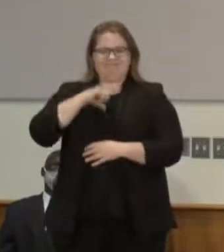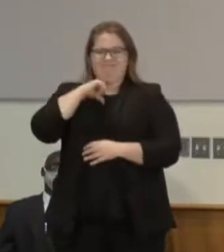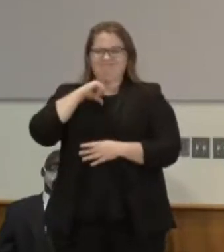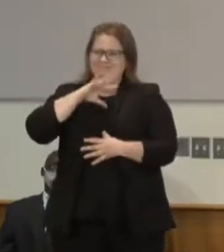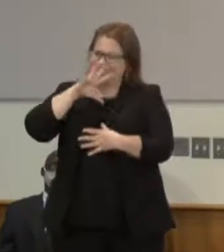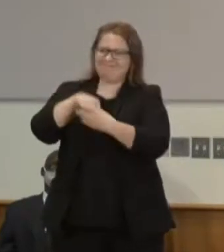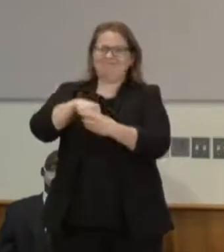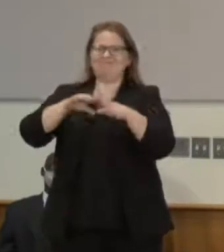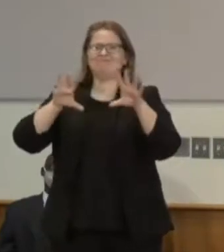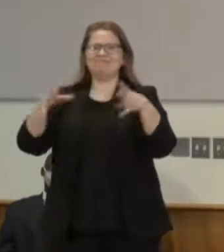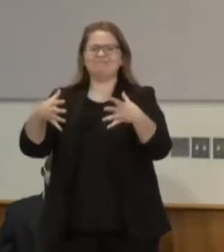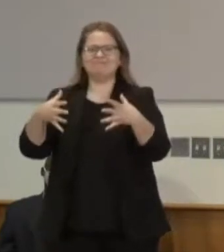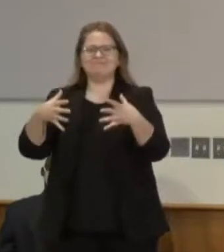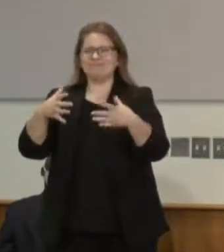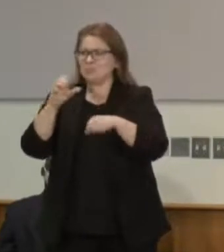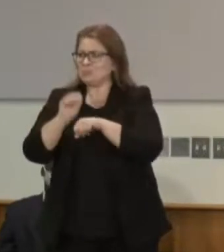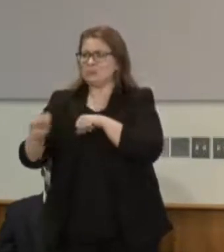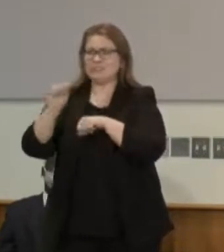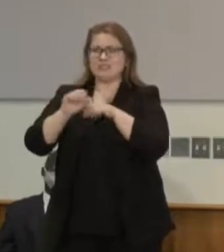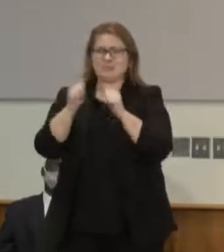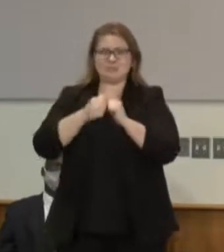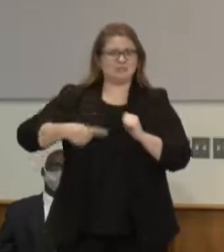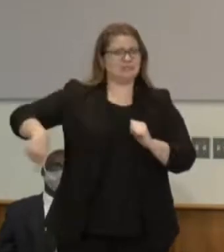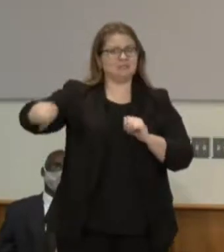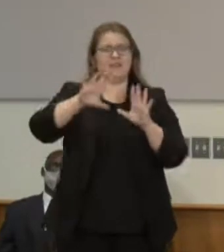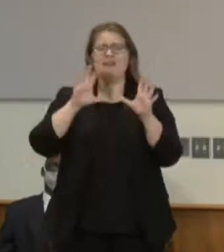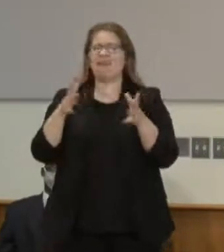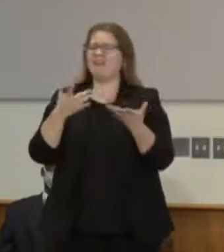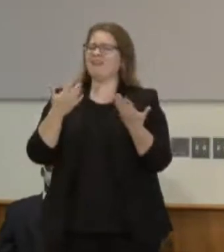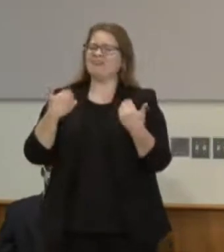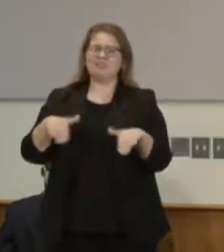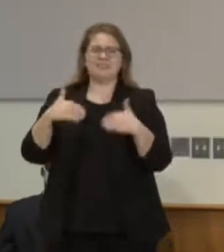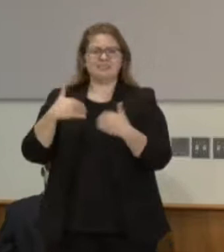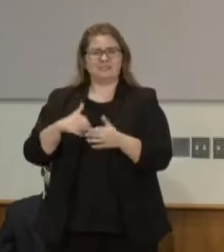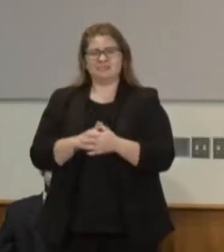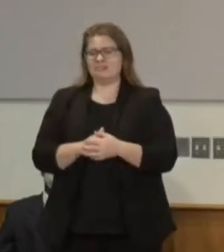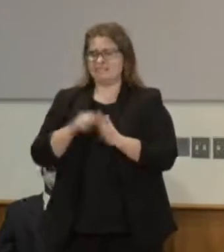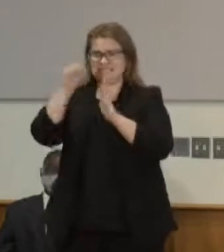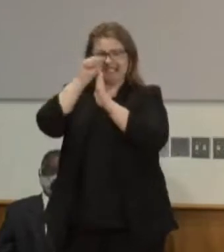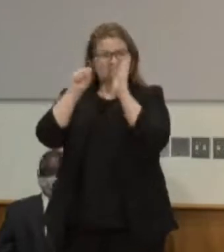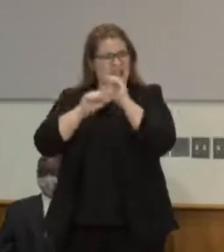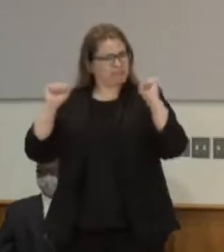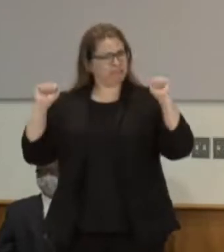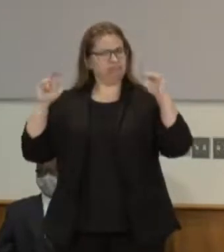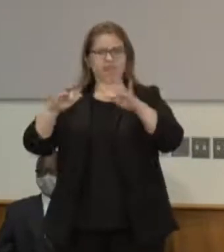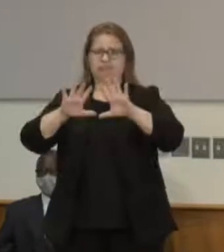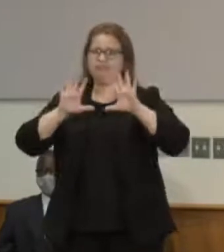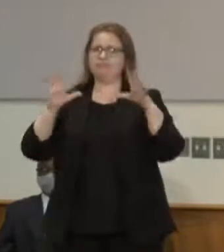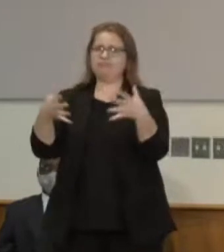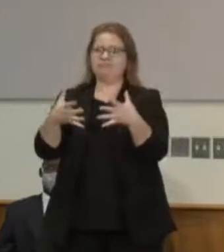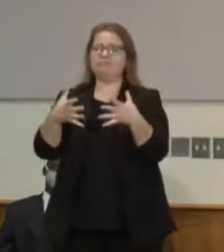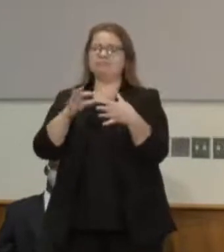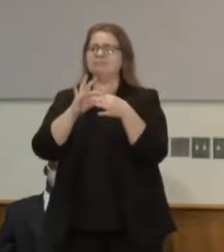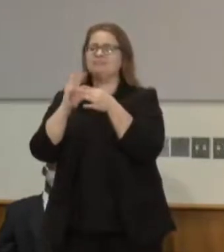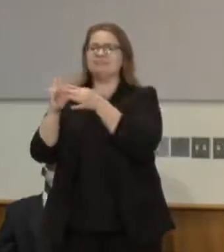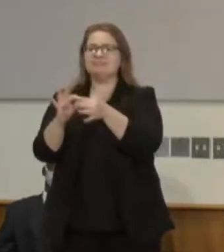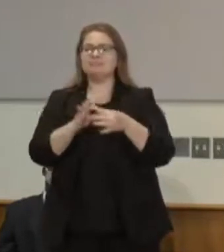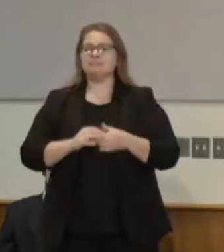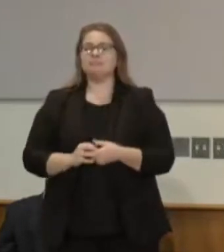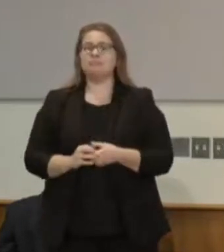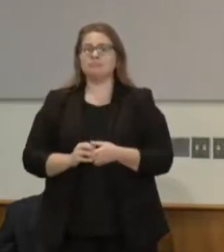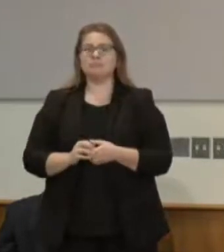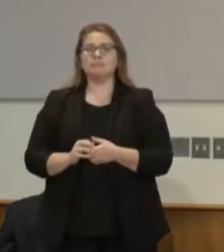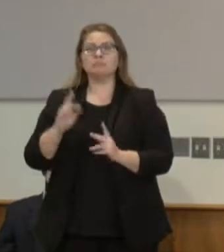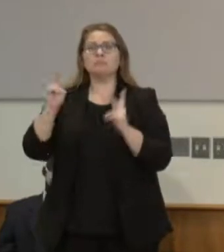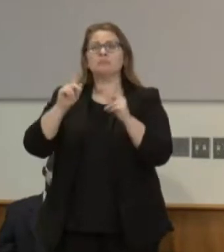proud to be working with this administration to bring our state together and those people who are refusing to be part